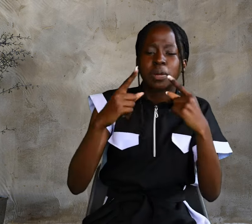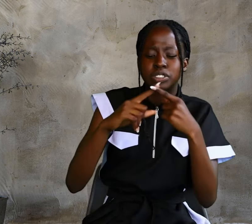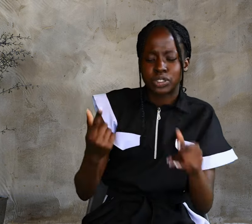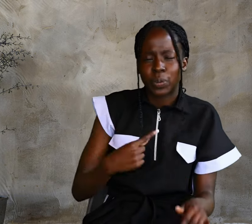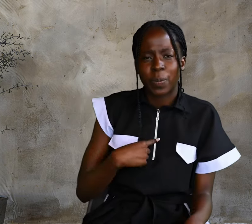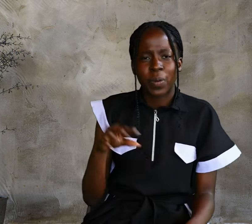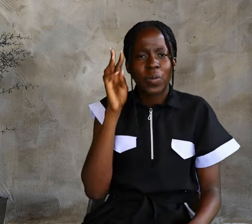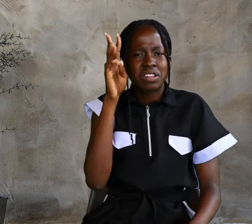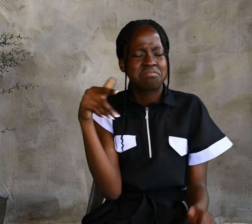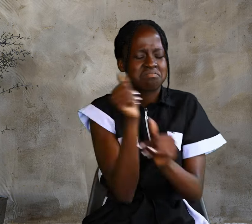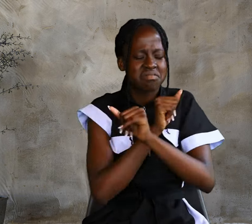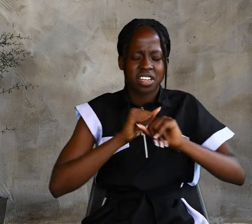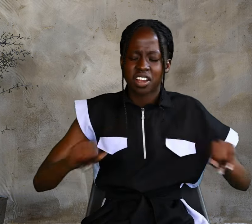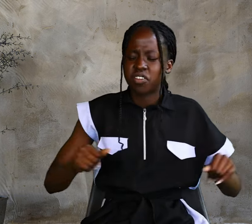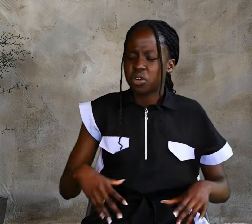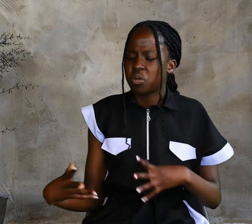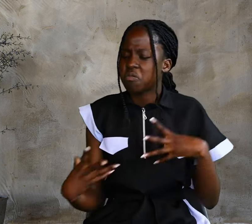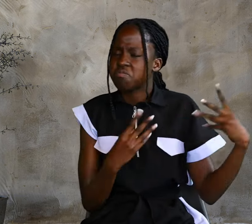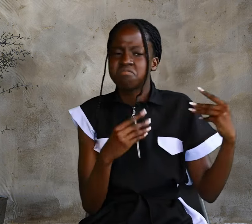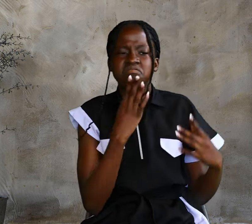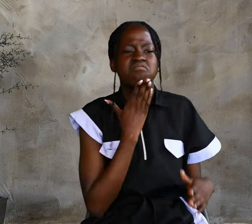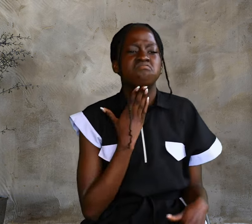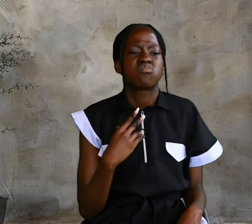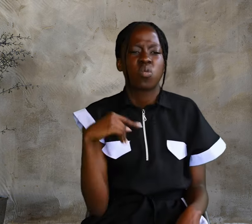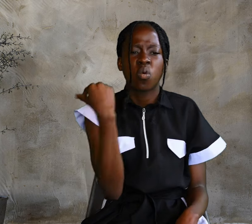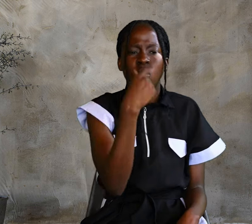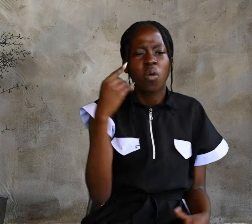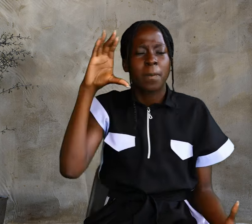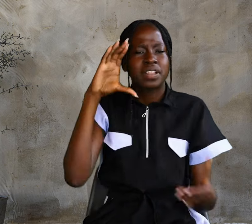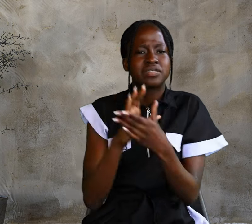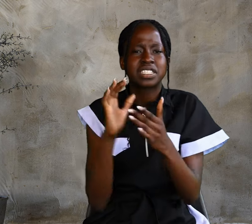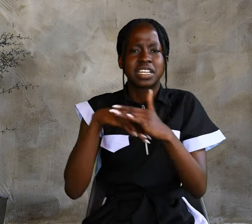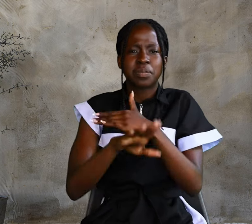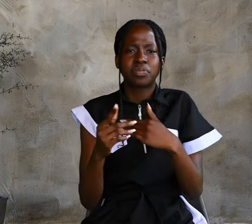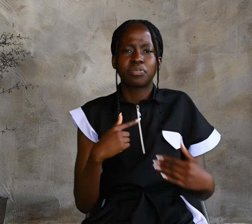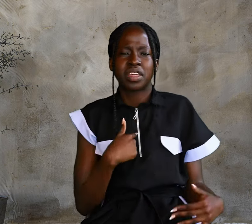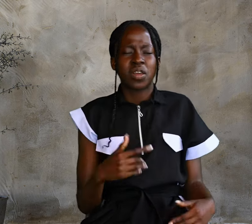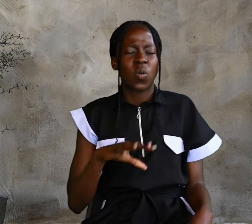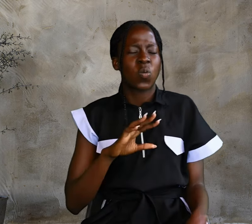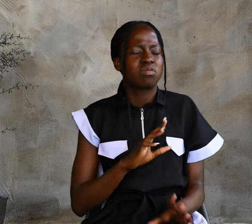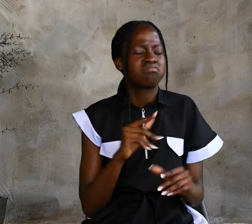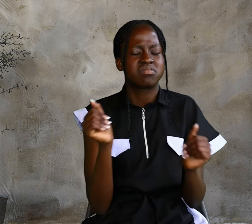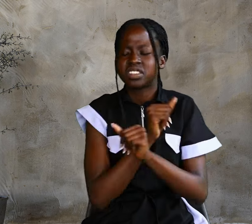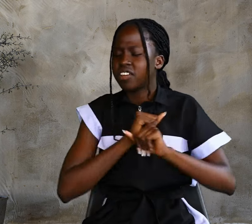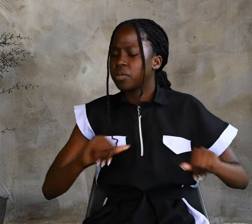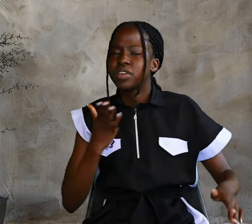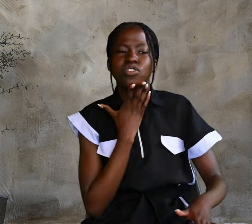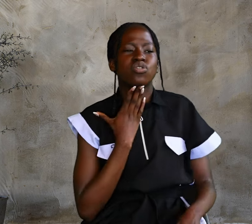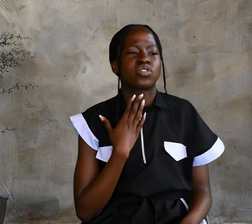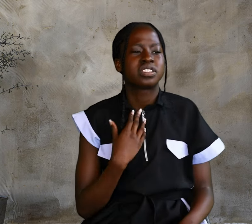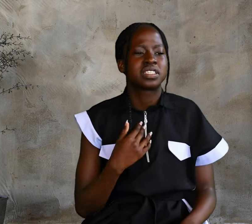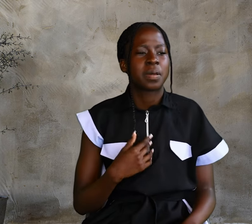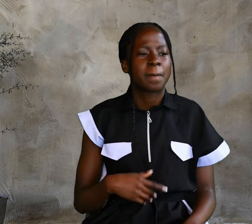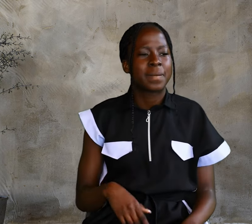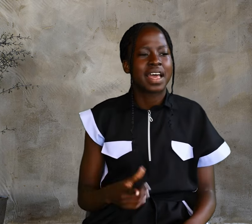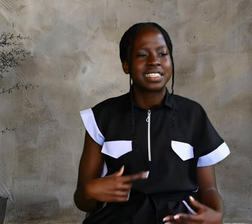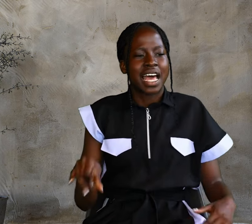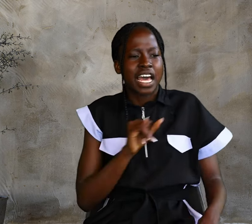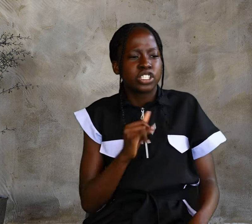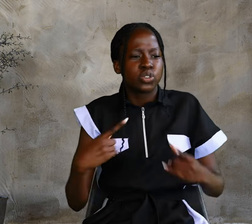and whoever believes in me will never be thirsty. But as I told you, you have